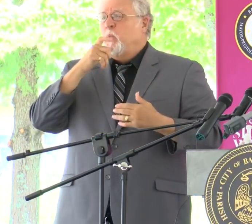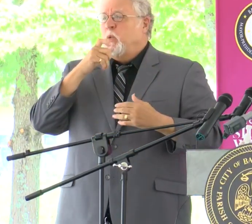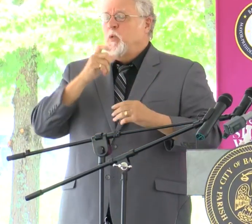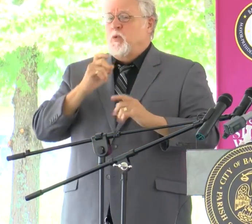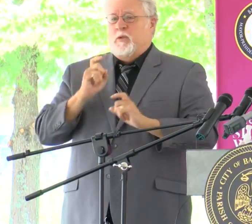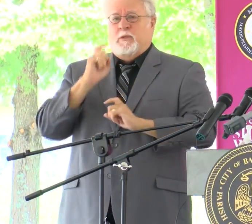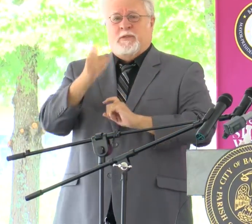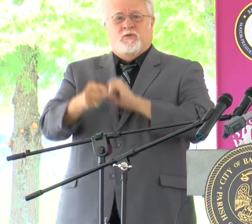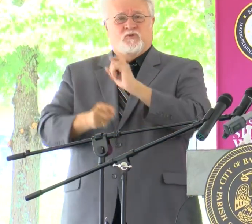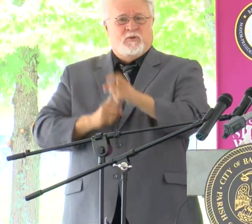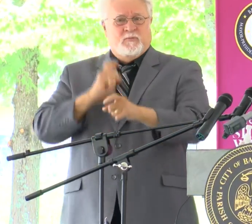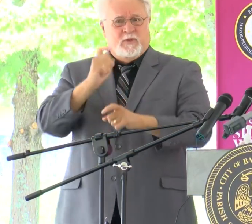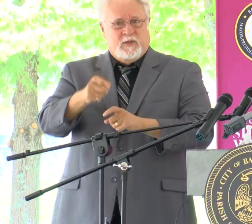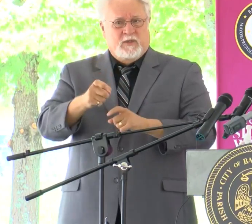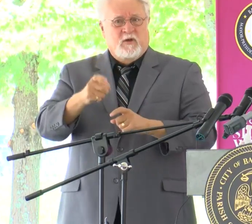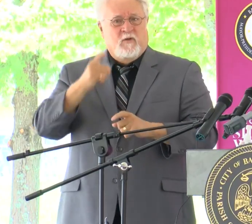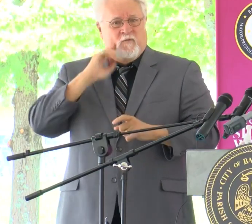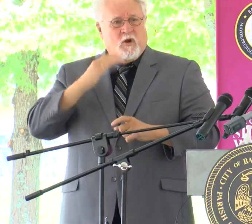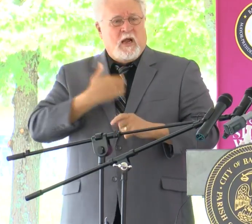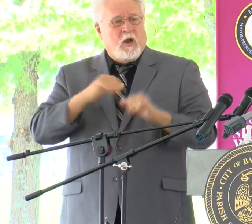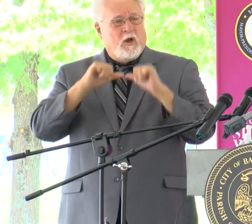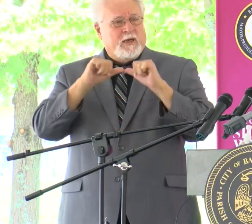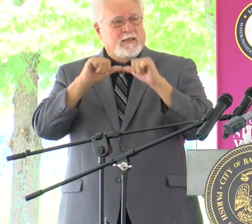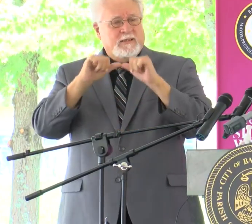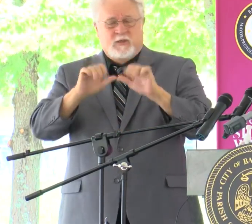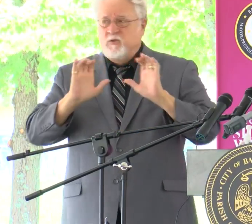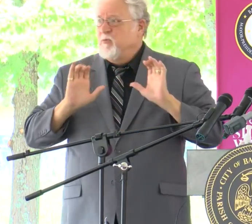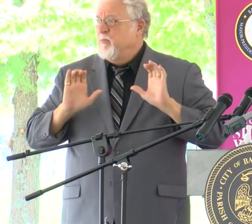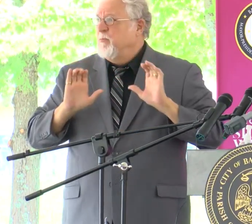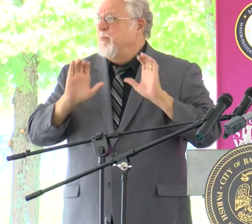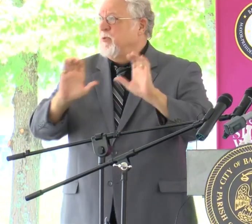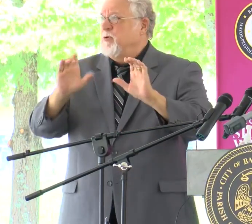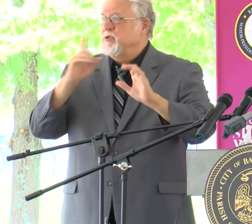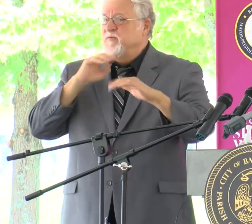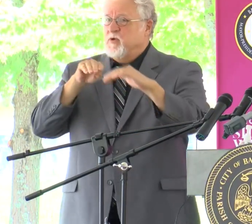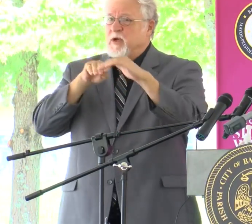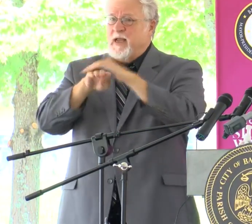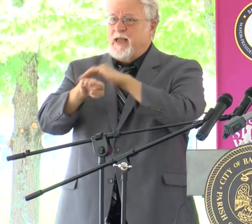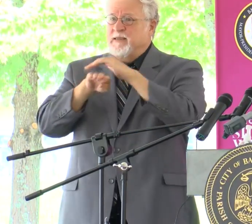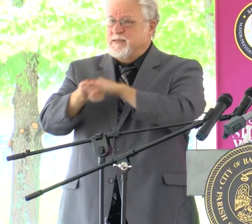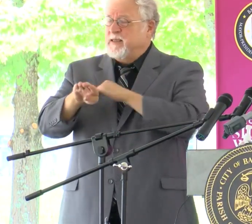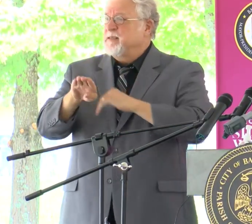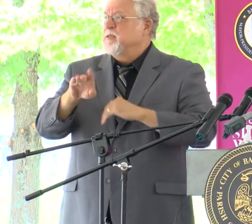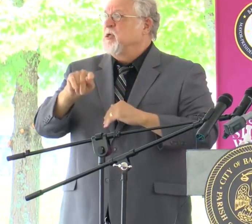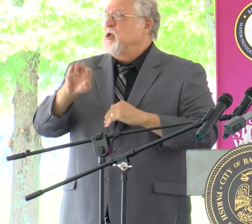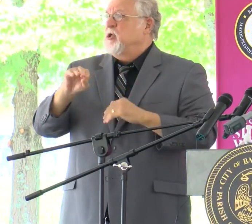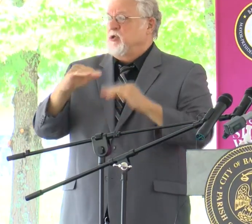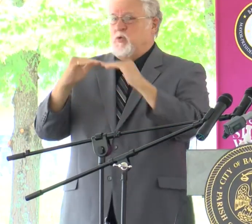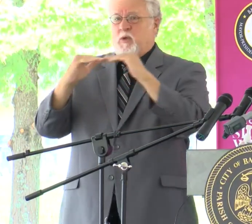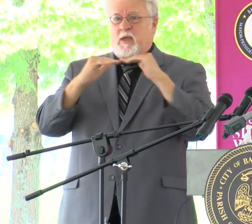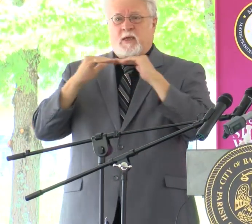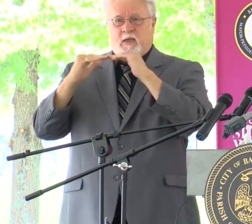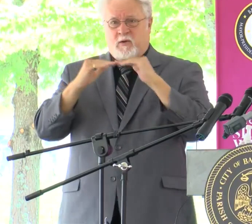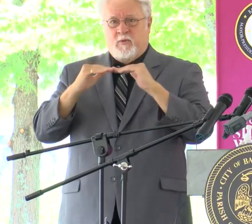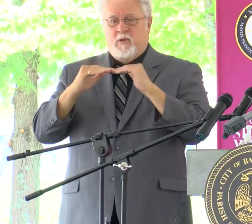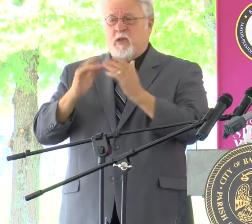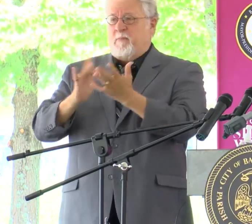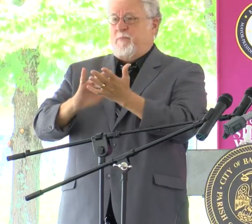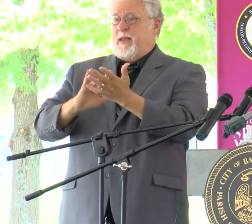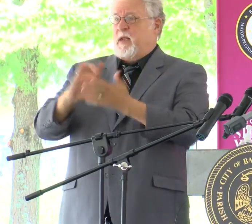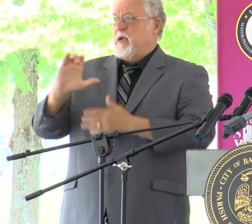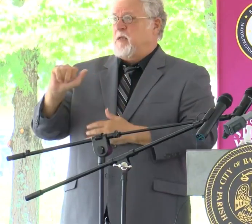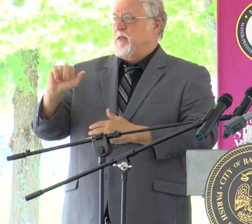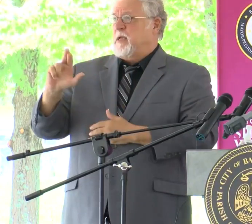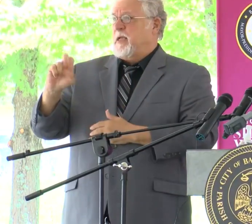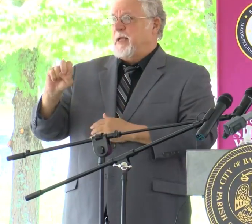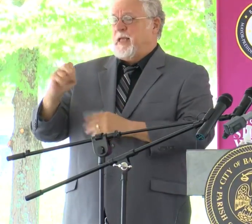contributed to our continued push for access to equitable medical care